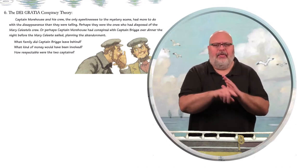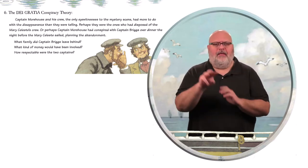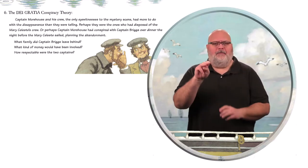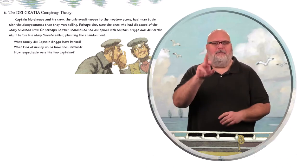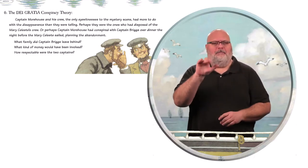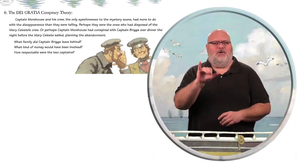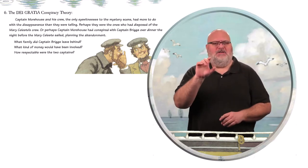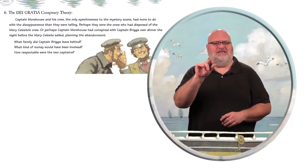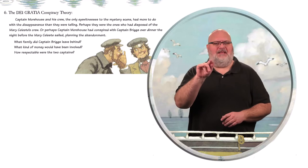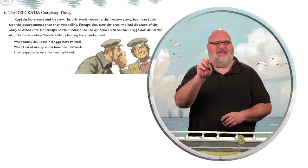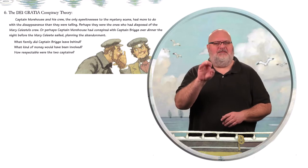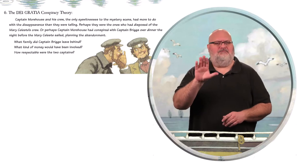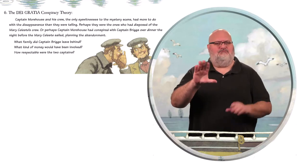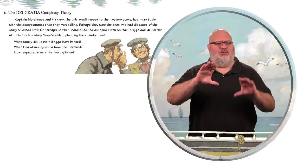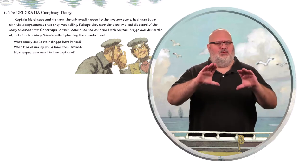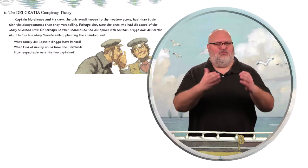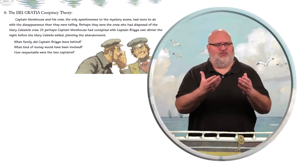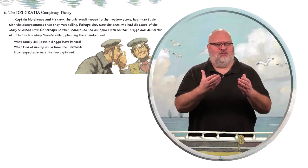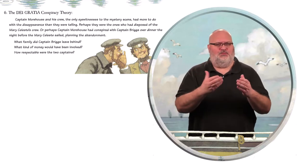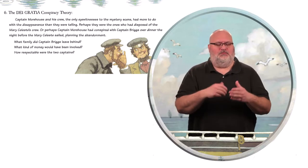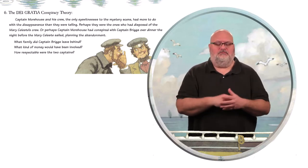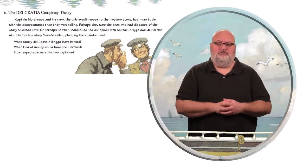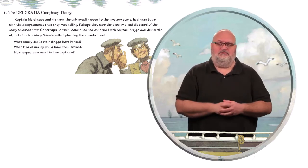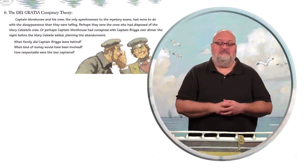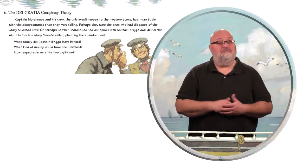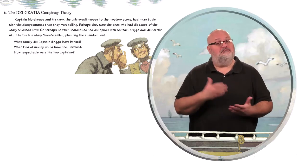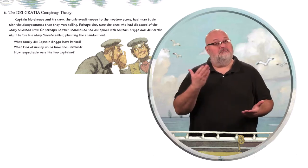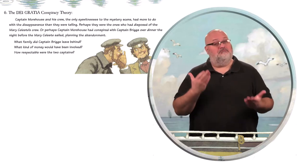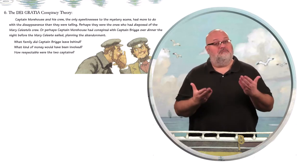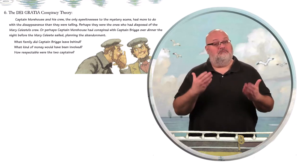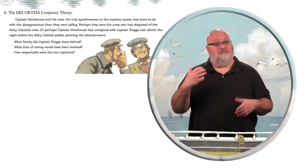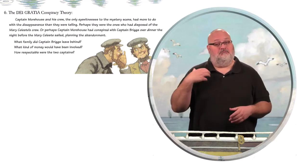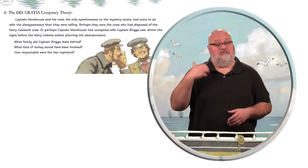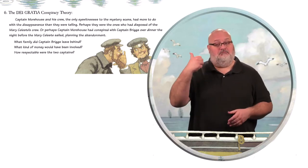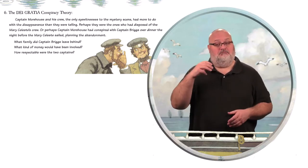Perhaps they were the ones who had disposed of the Mary Celeste's crew.